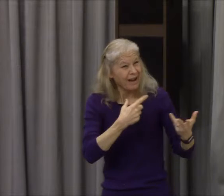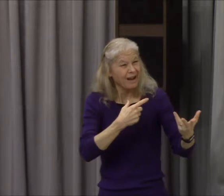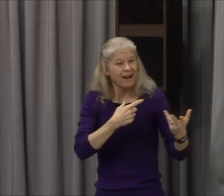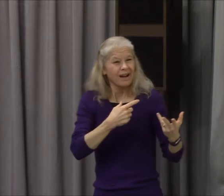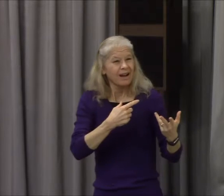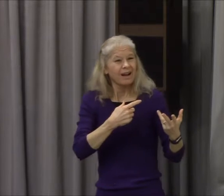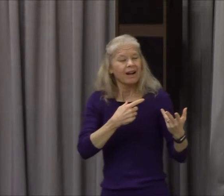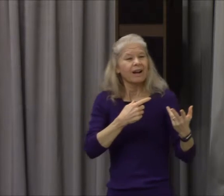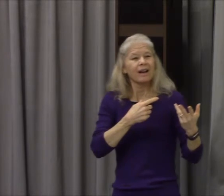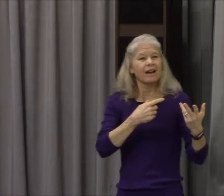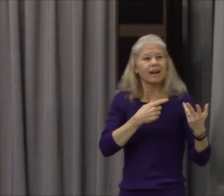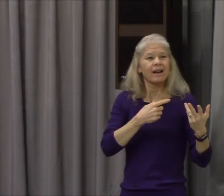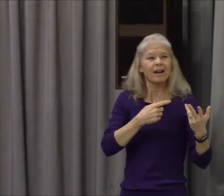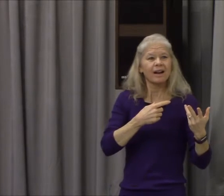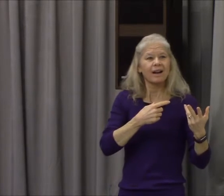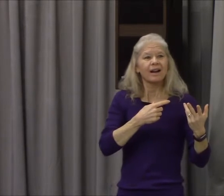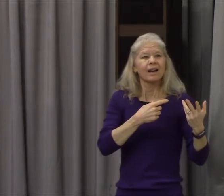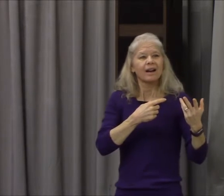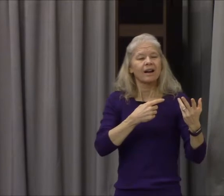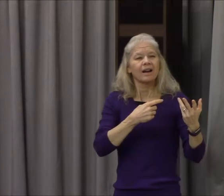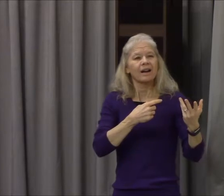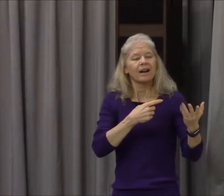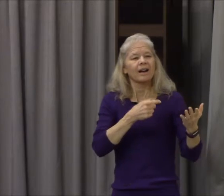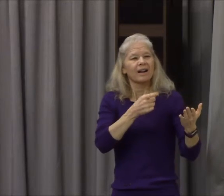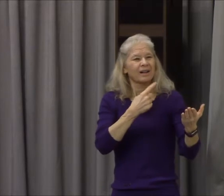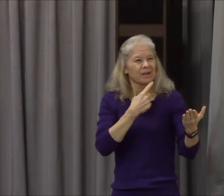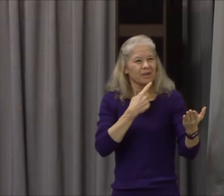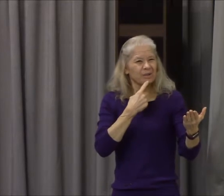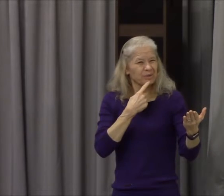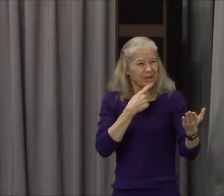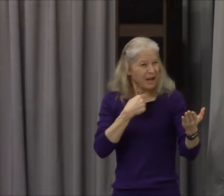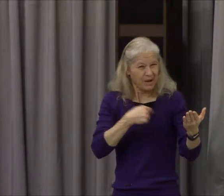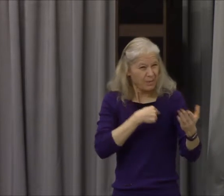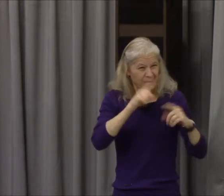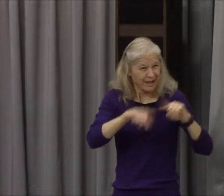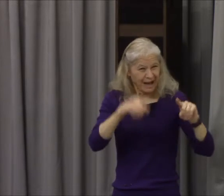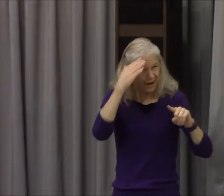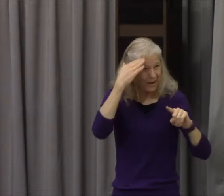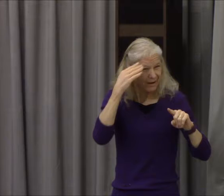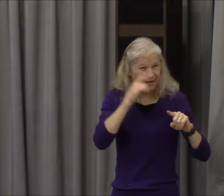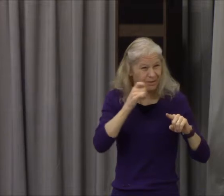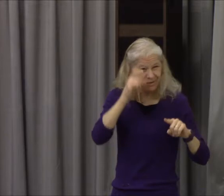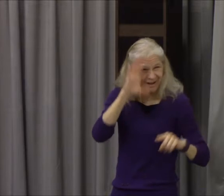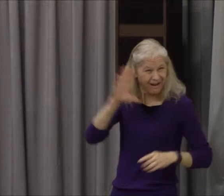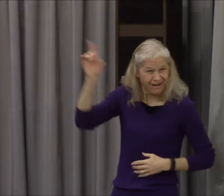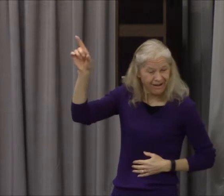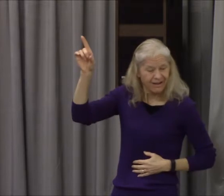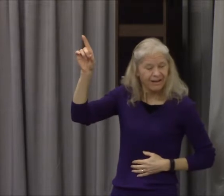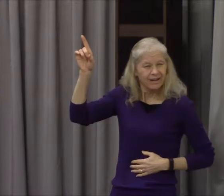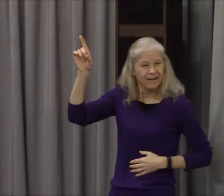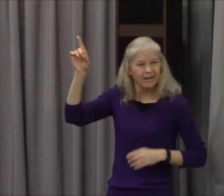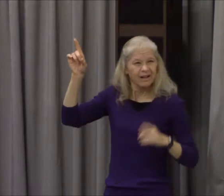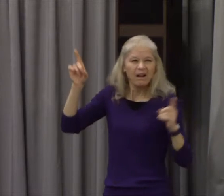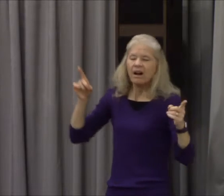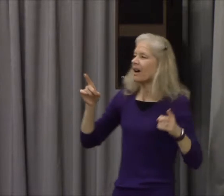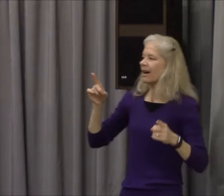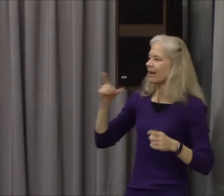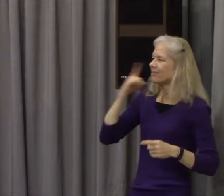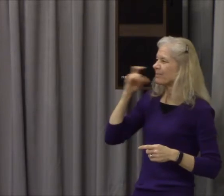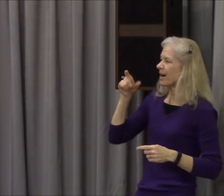bring him down from heaven now to tell us about that, prove that? You know, Paul is saying, forget it. You